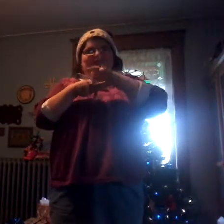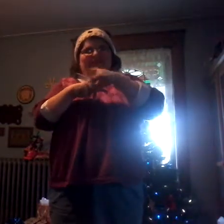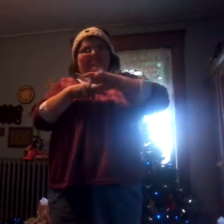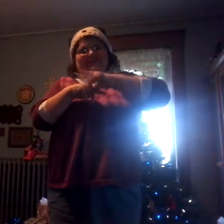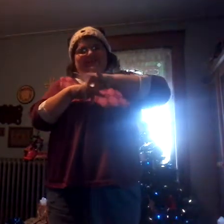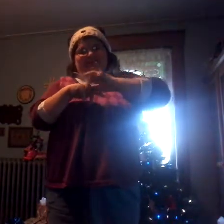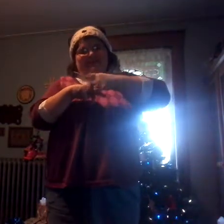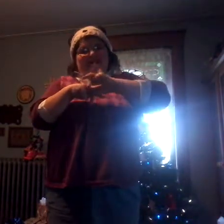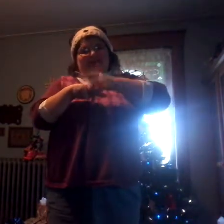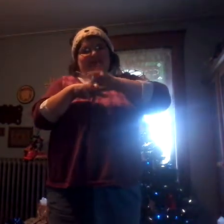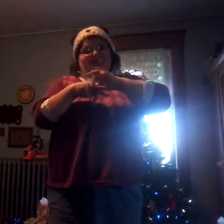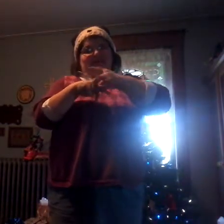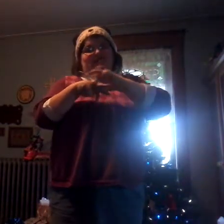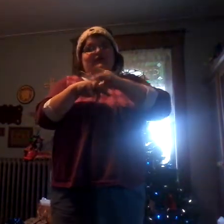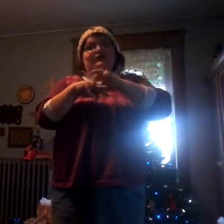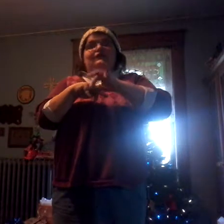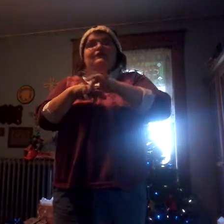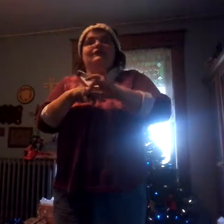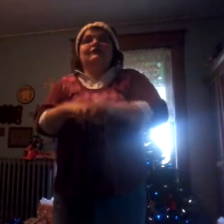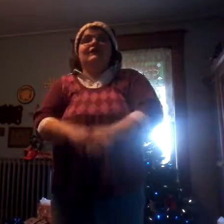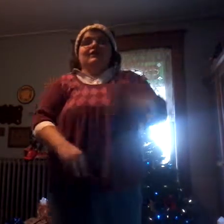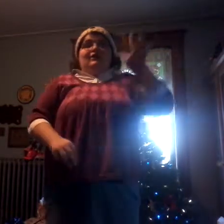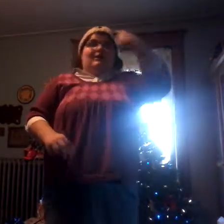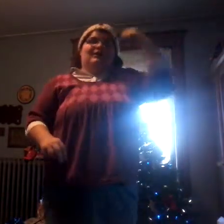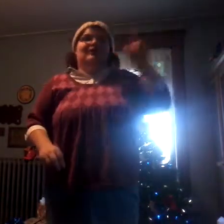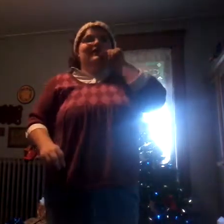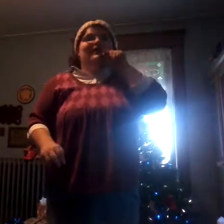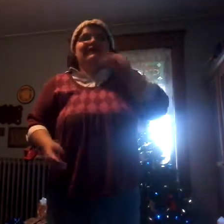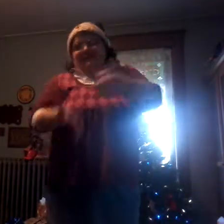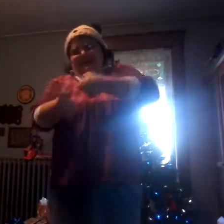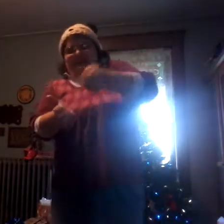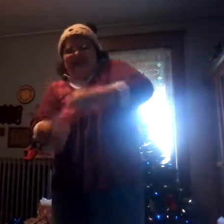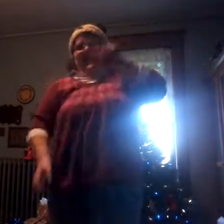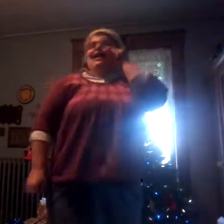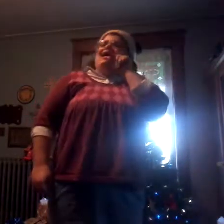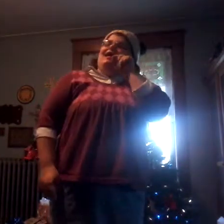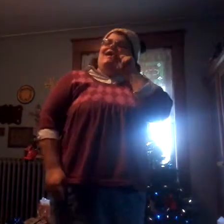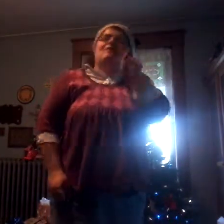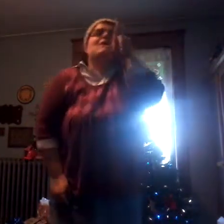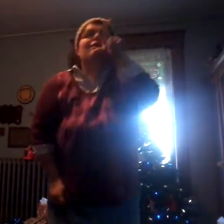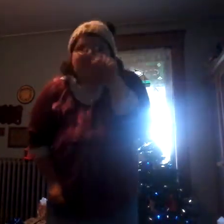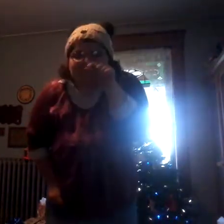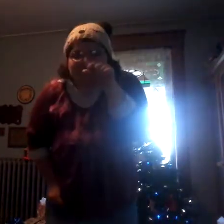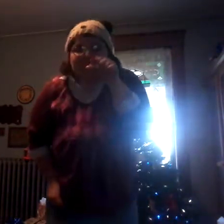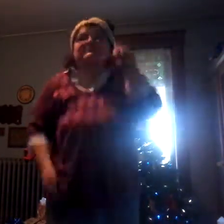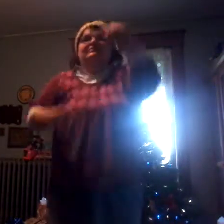rings, four calling birds, three franches, two turtle doves and a